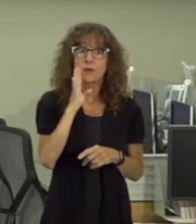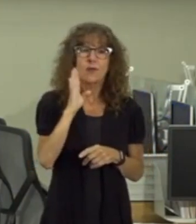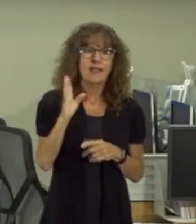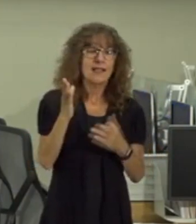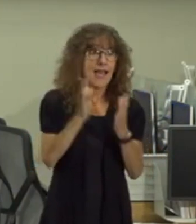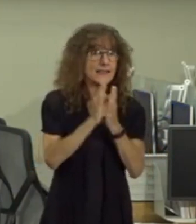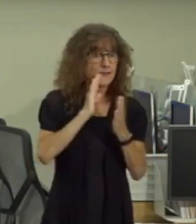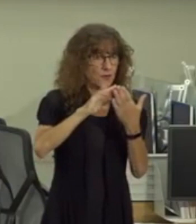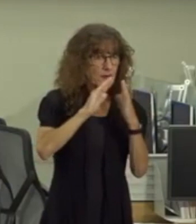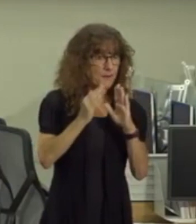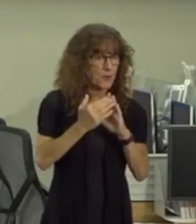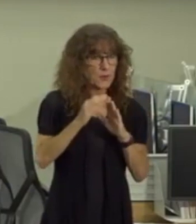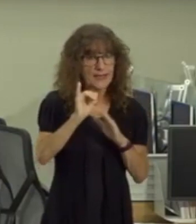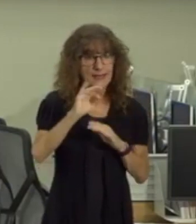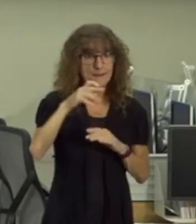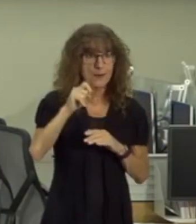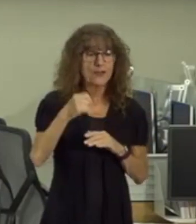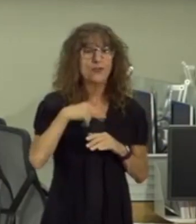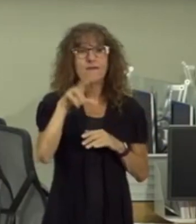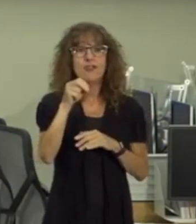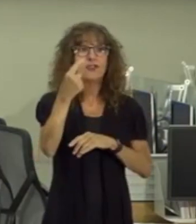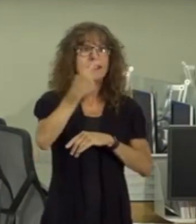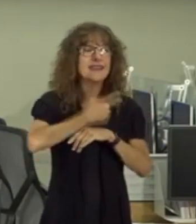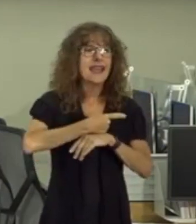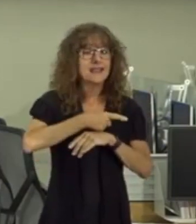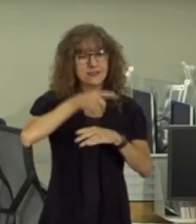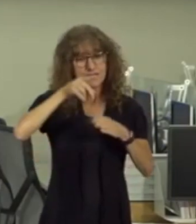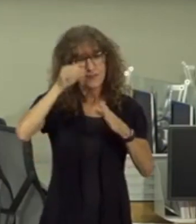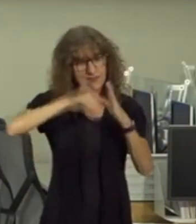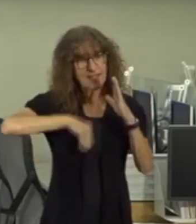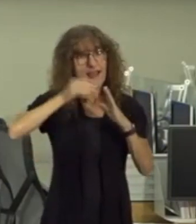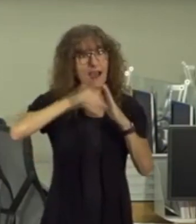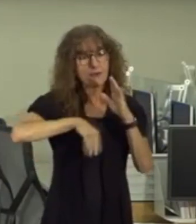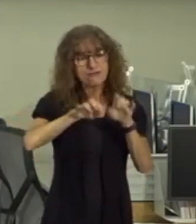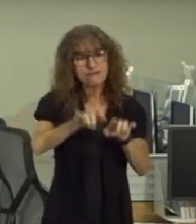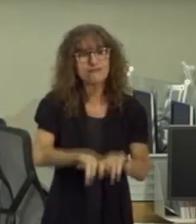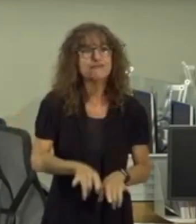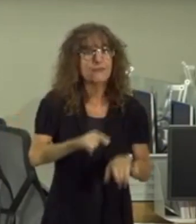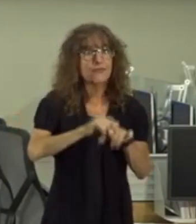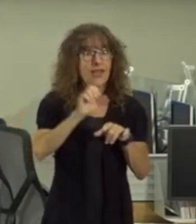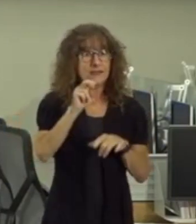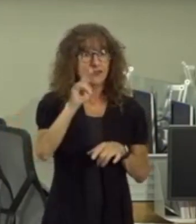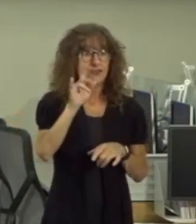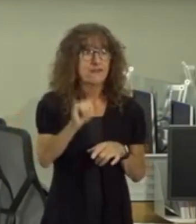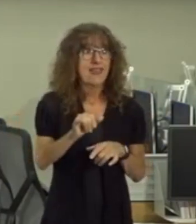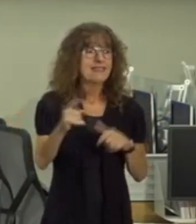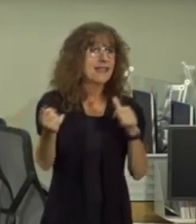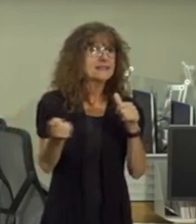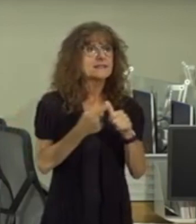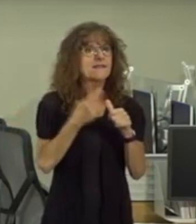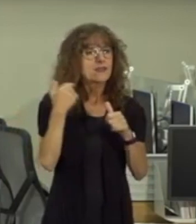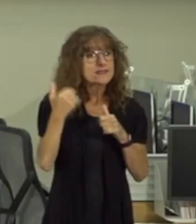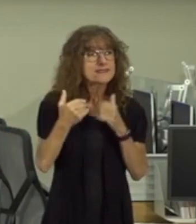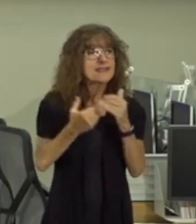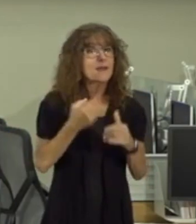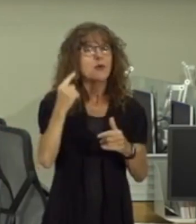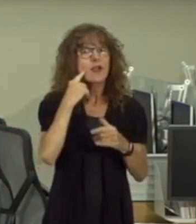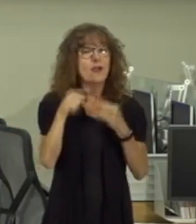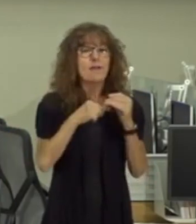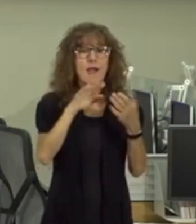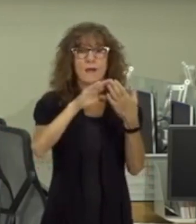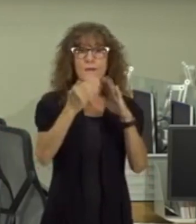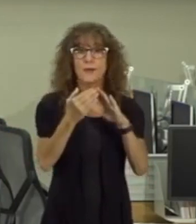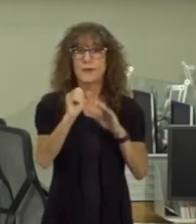input uh and they will have 30 days to complete that survey so that will be the first step that they will uh hear about is that community